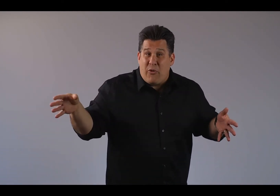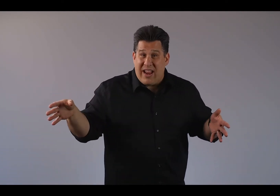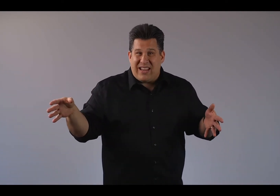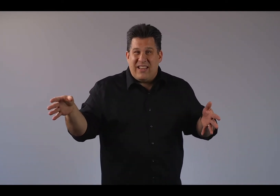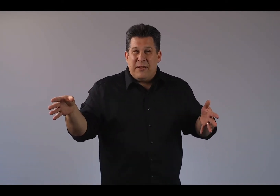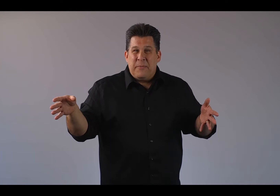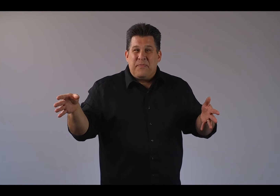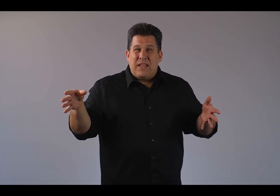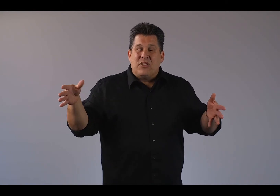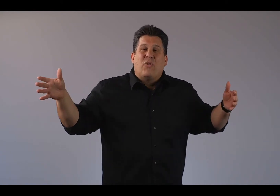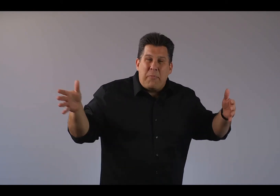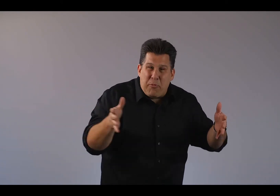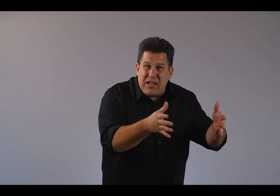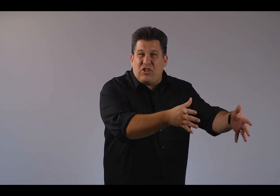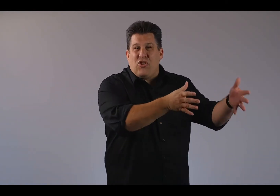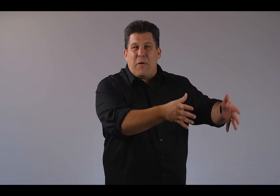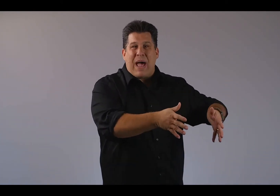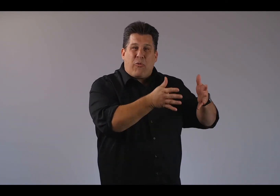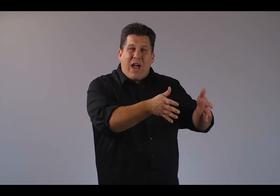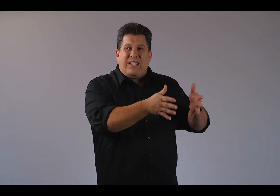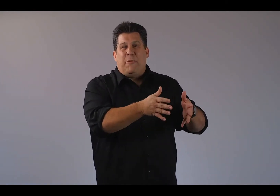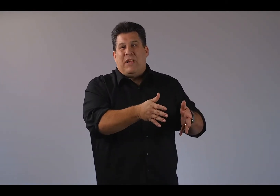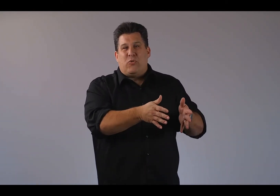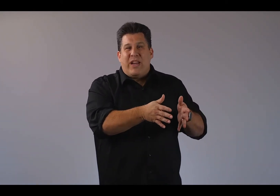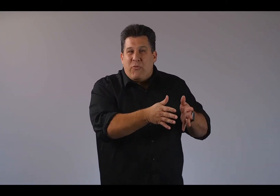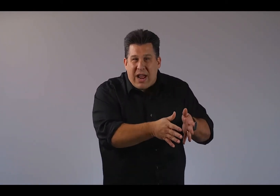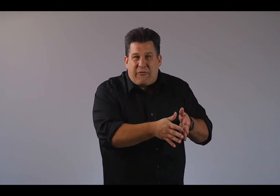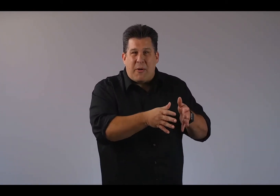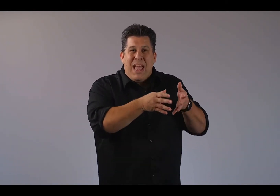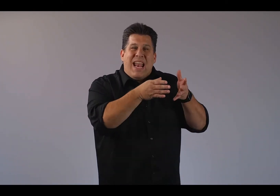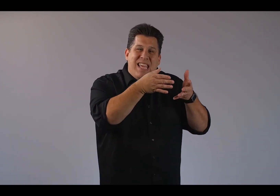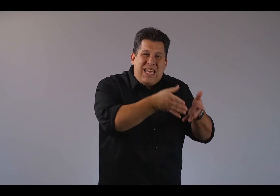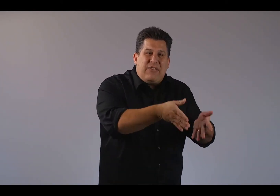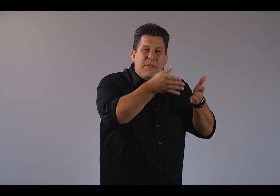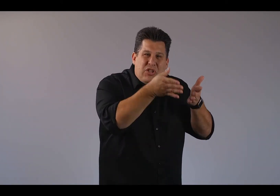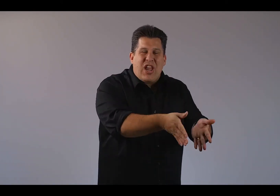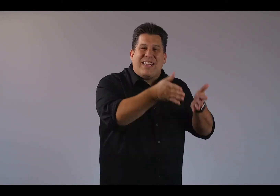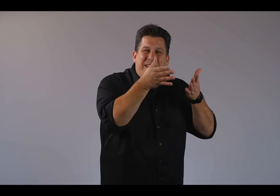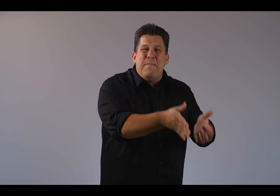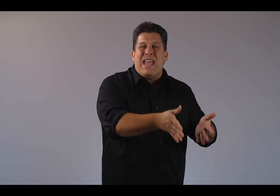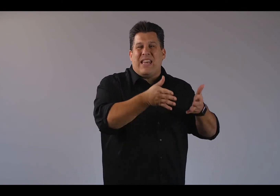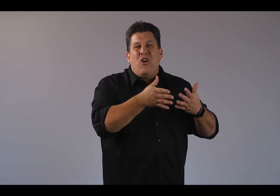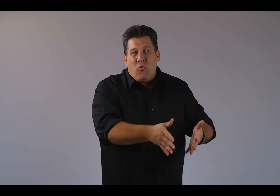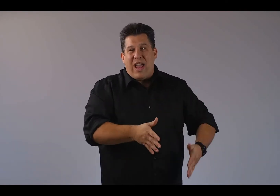right. And so God brings Jonah back right to the place where he ran from and he gives him a chance to make it right.